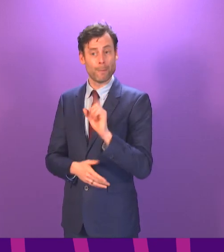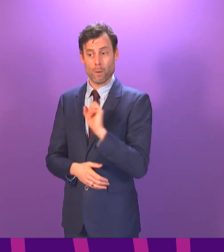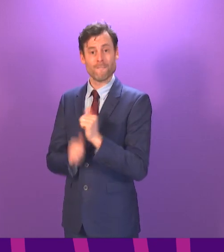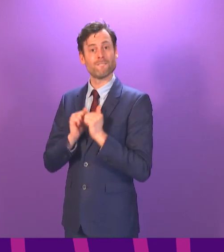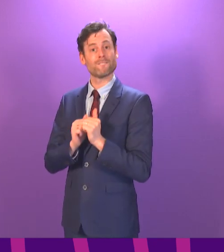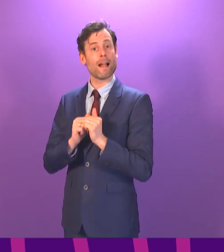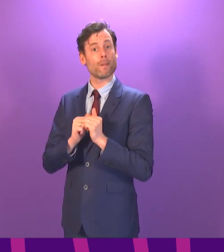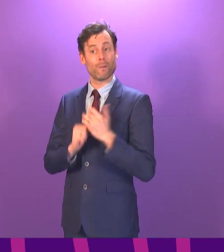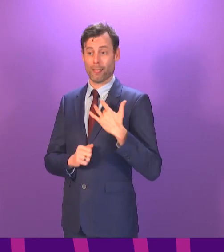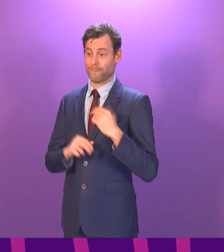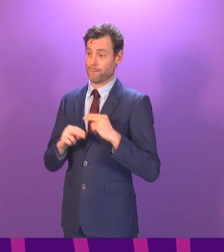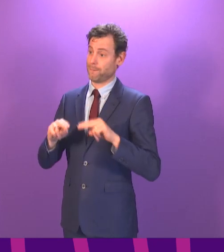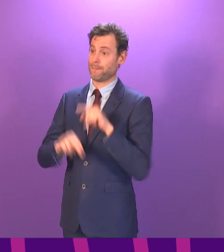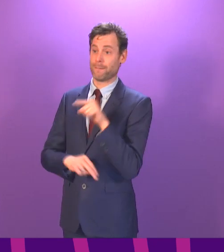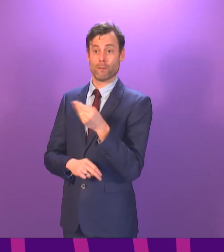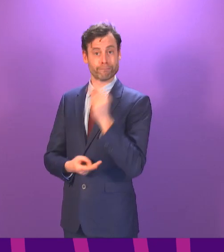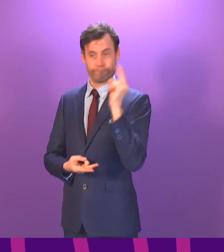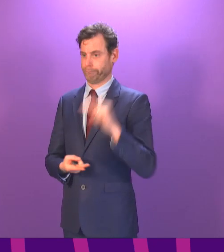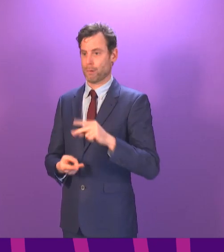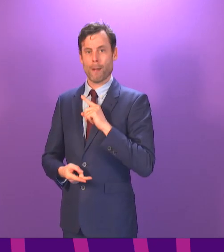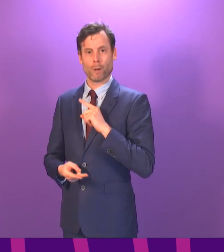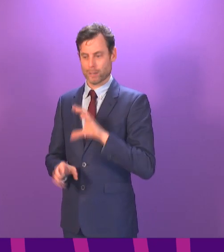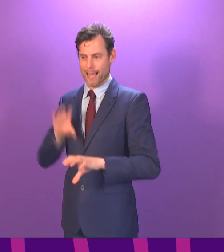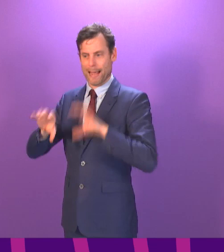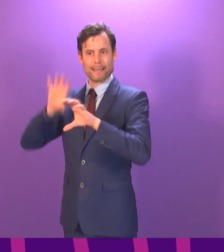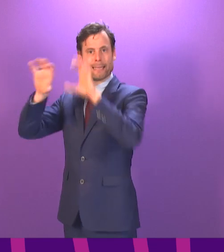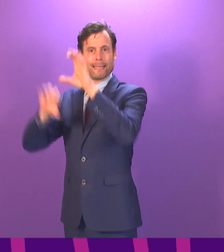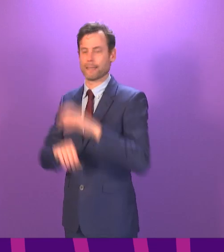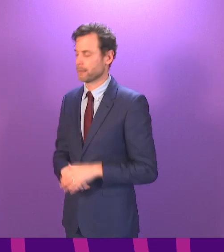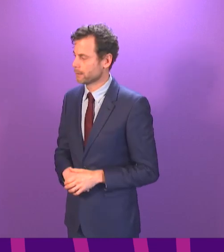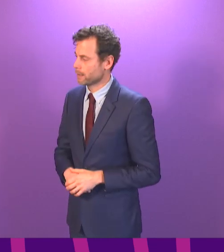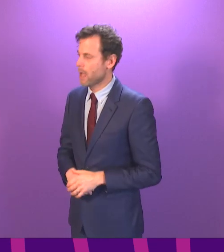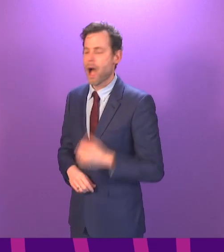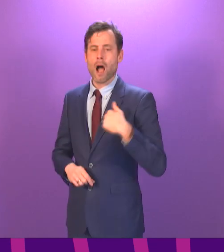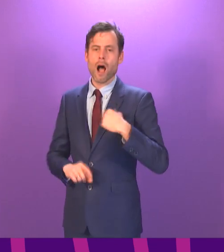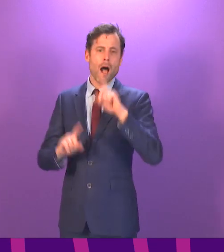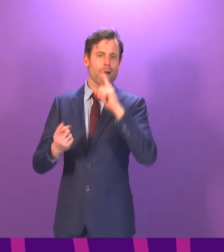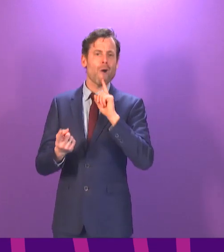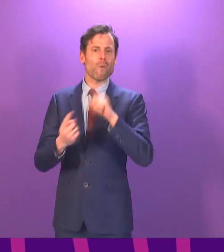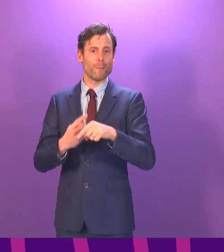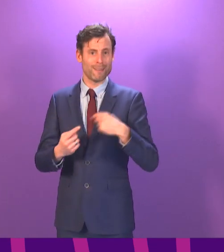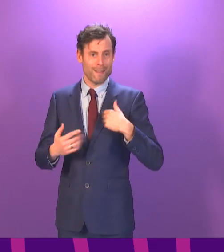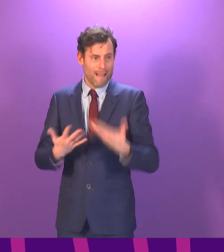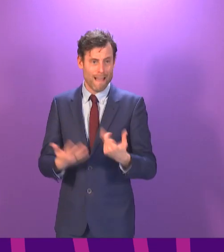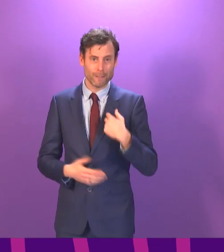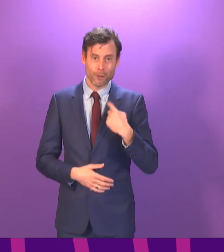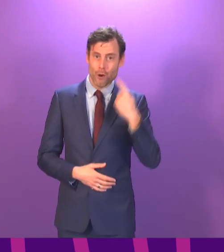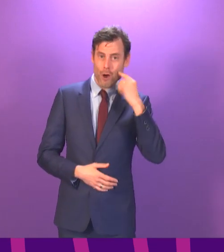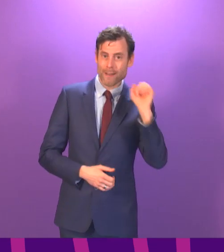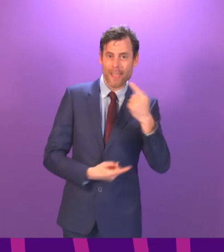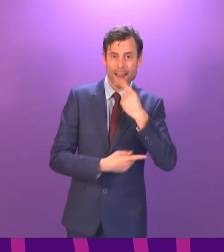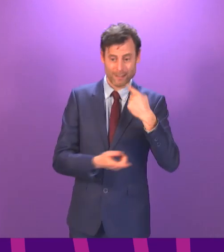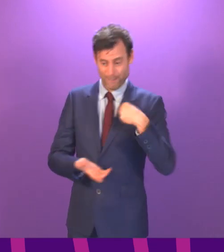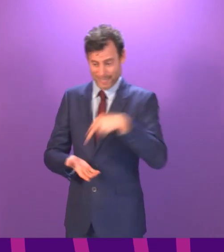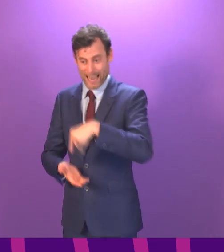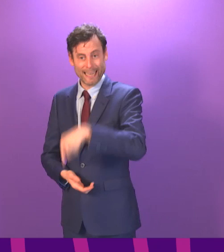Thank you. The First Minister. Obviously, I'm not going to comment on the announcement because I haven't heard the announcement because I've been standing here answering questions.